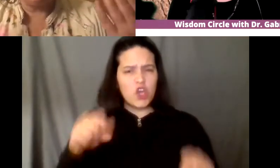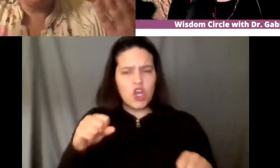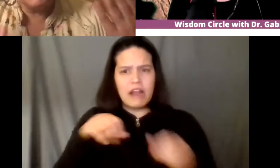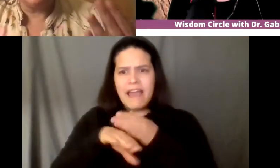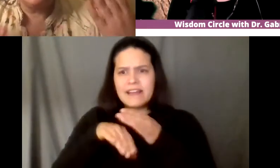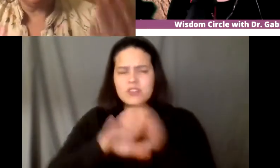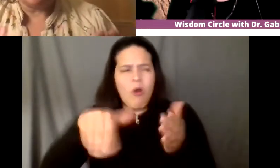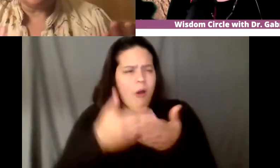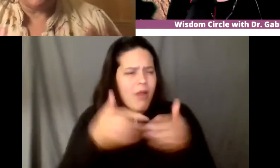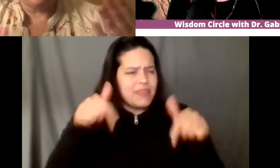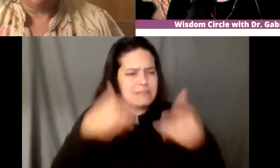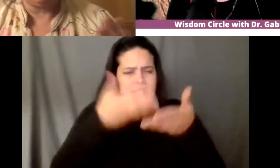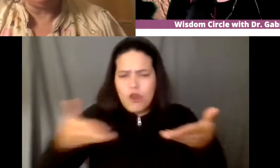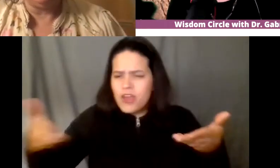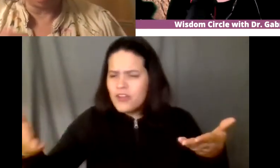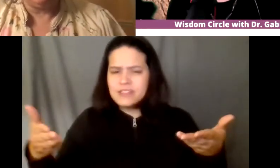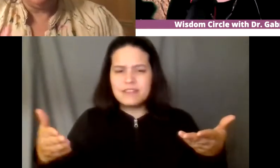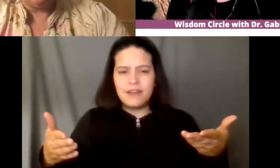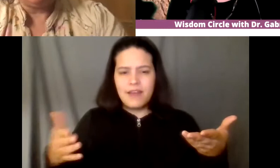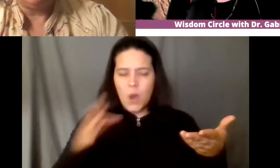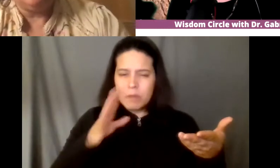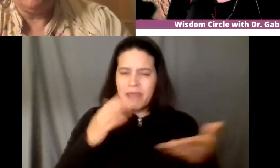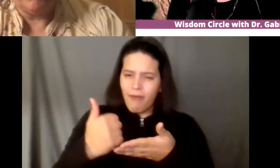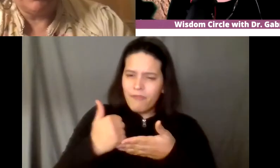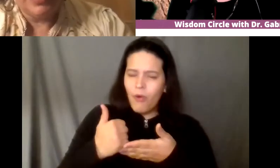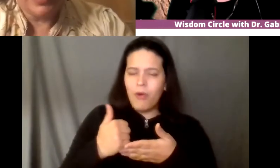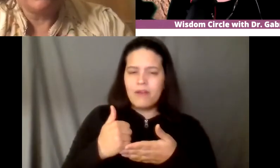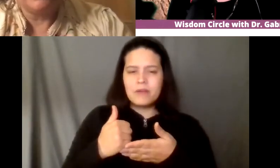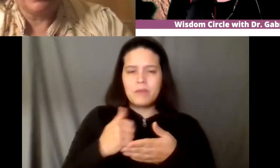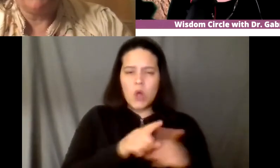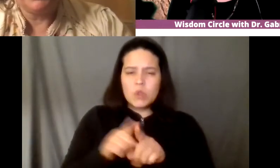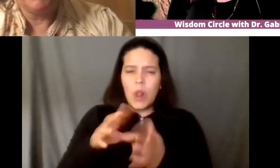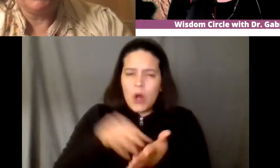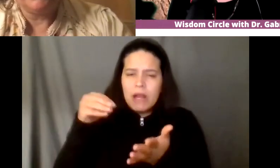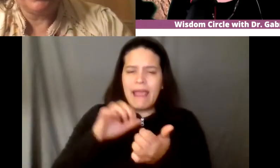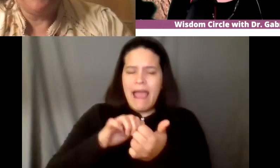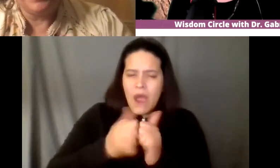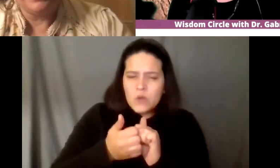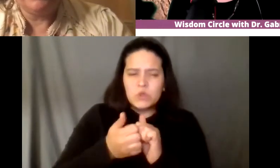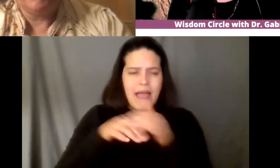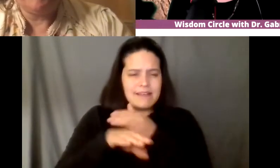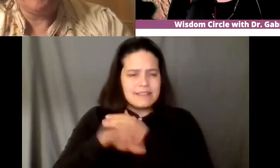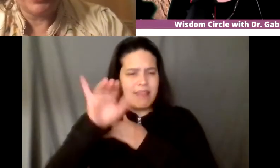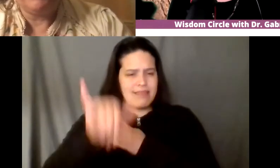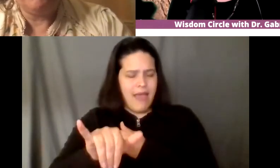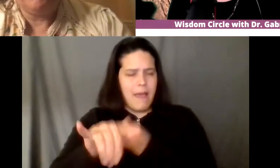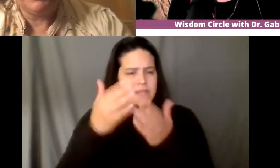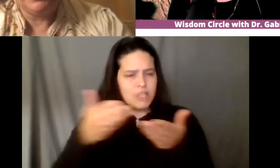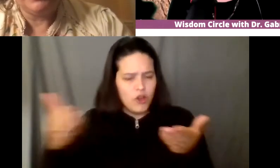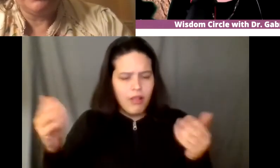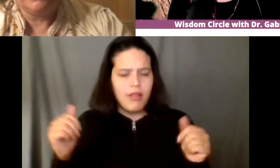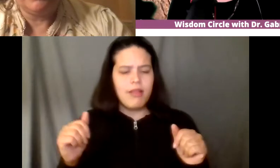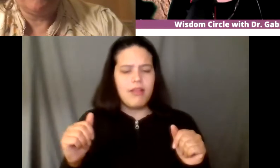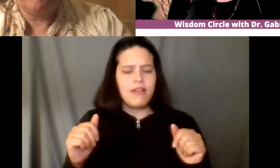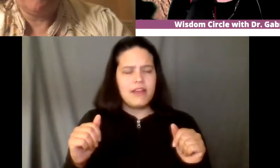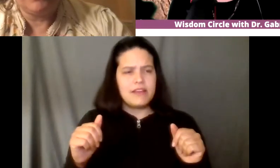also really learning how to how to um access that material and then um have it been